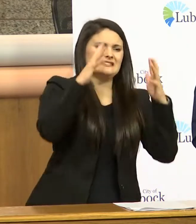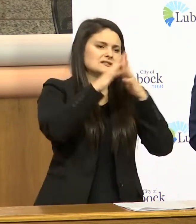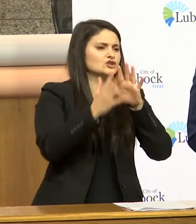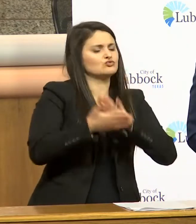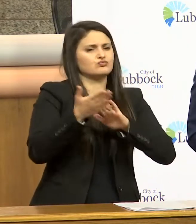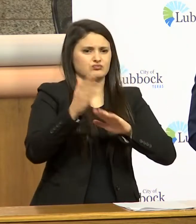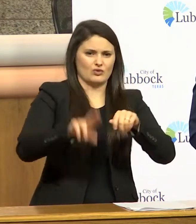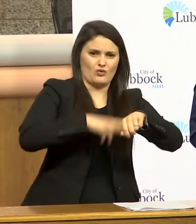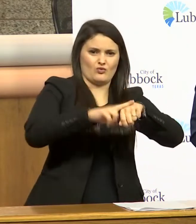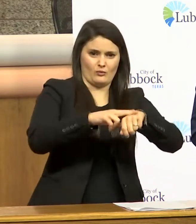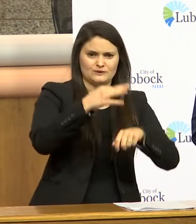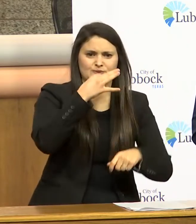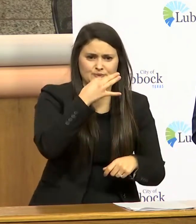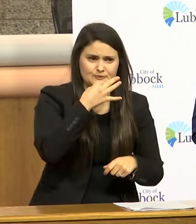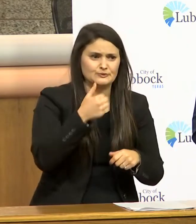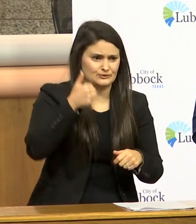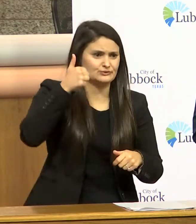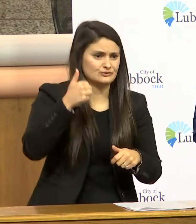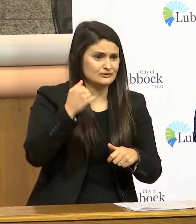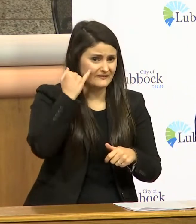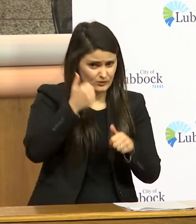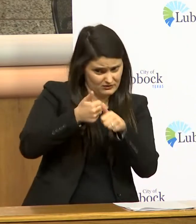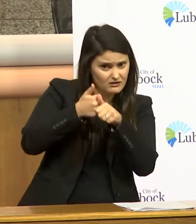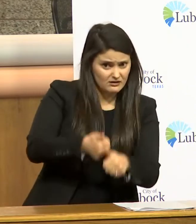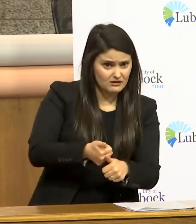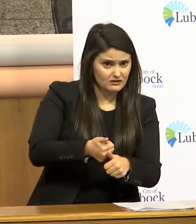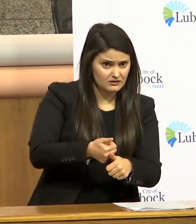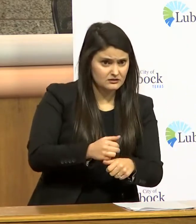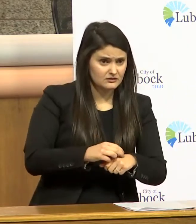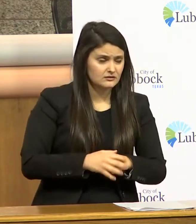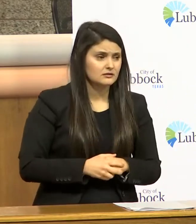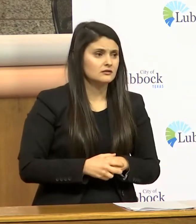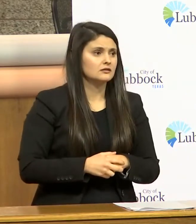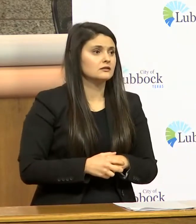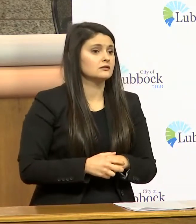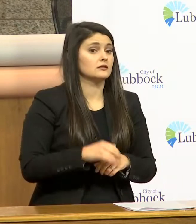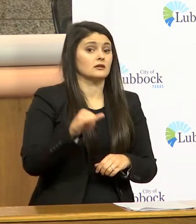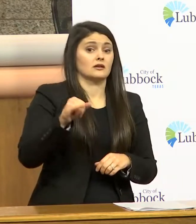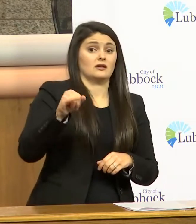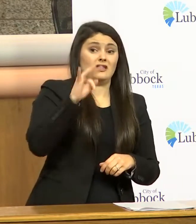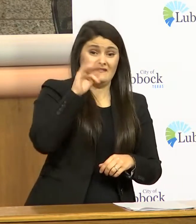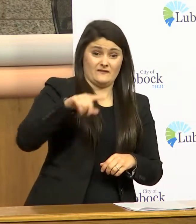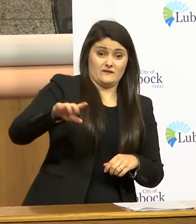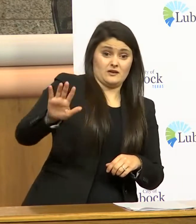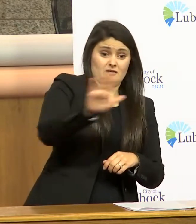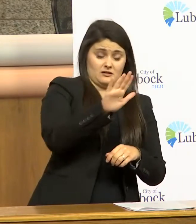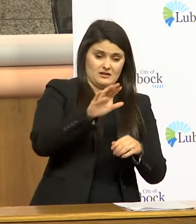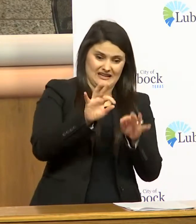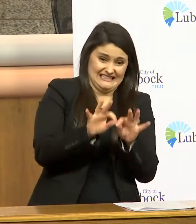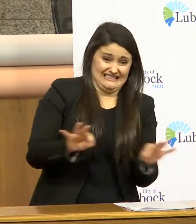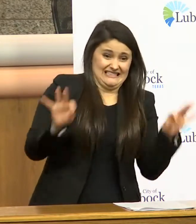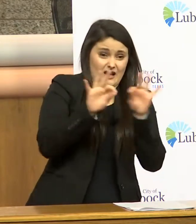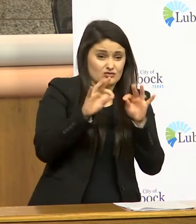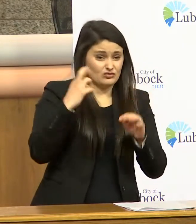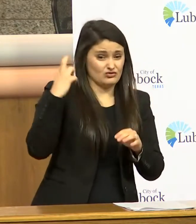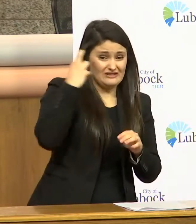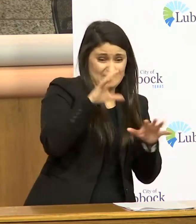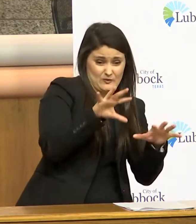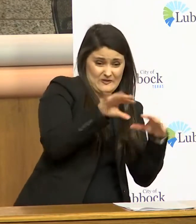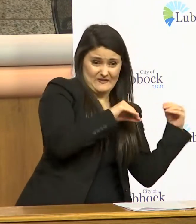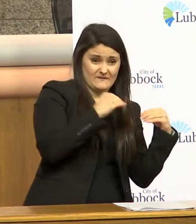it's like this if you don't have an essential reason for leaving your house